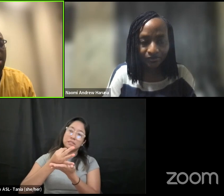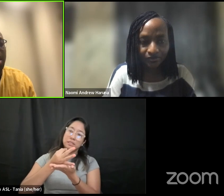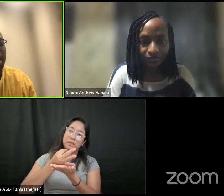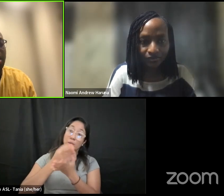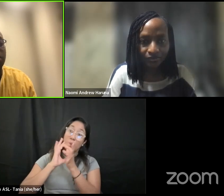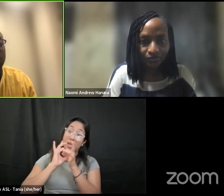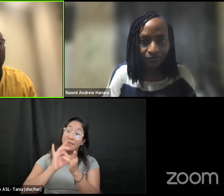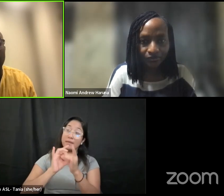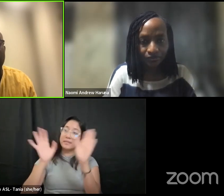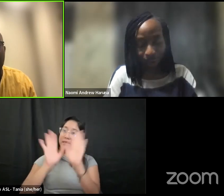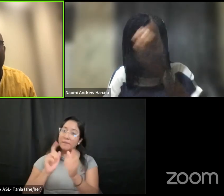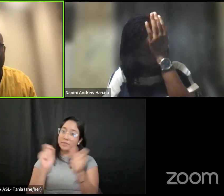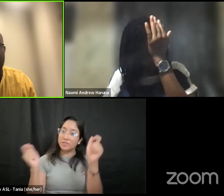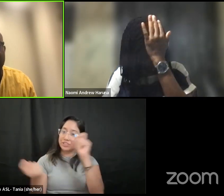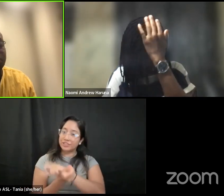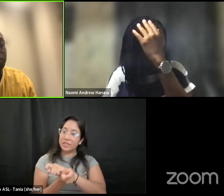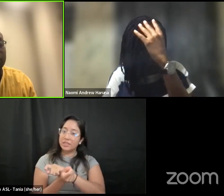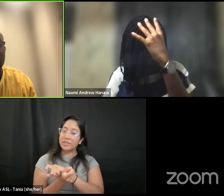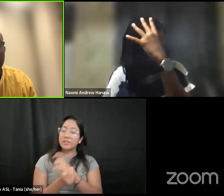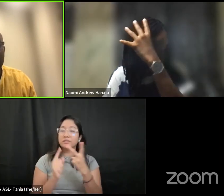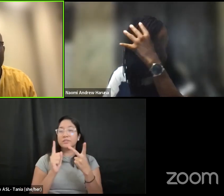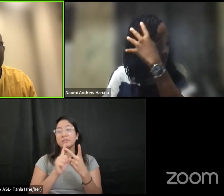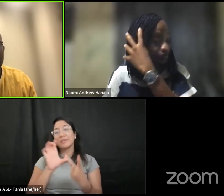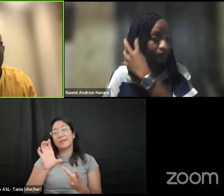change as we think about capital